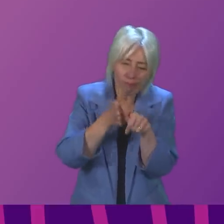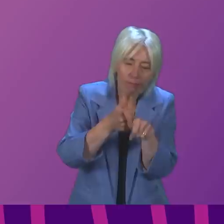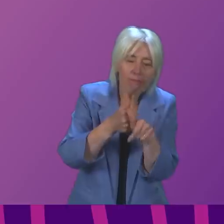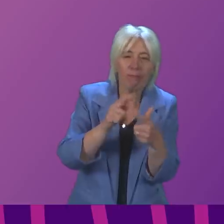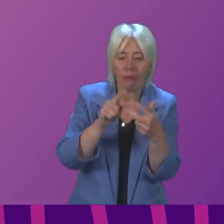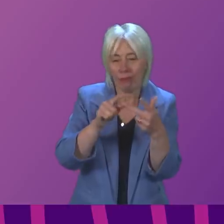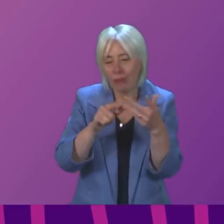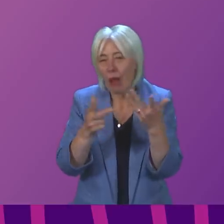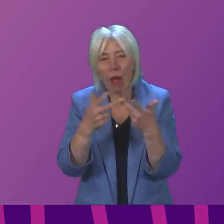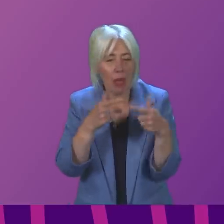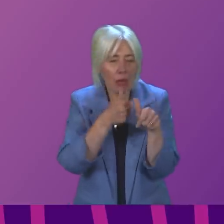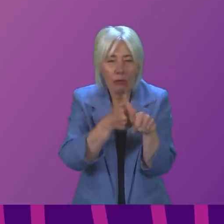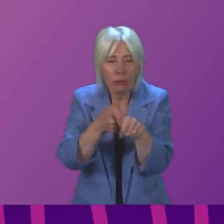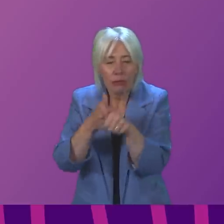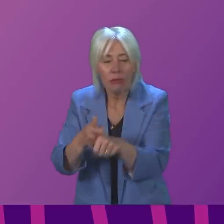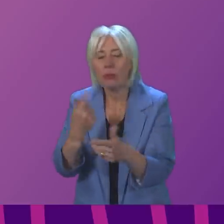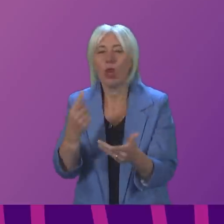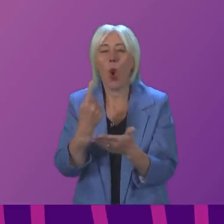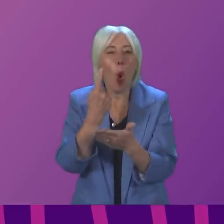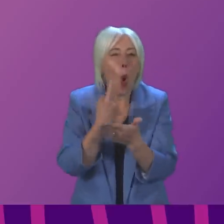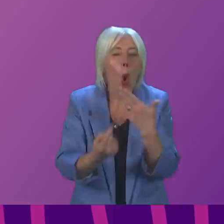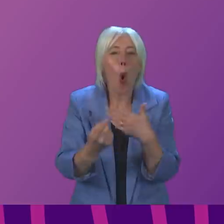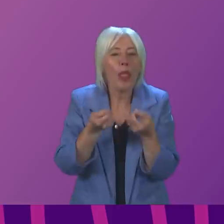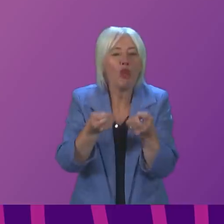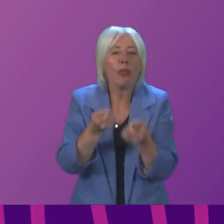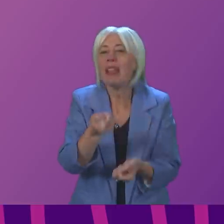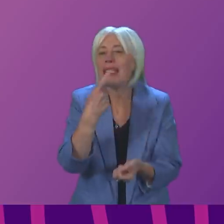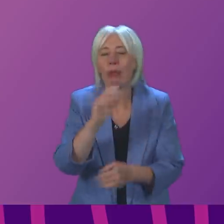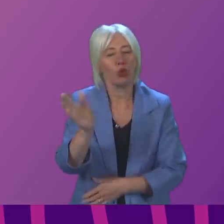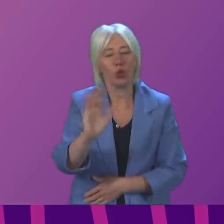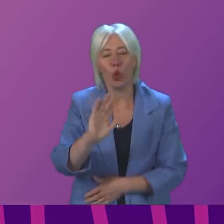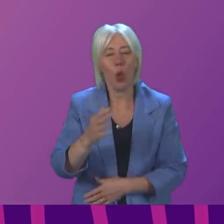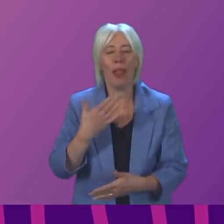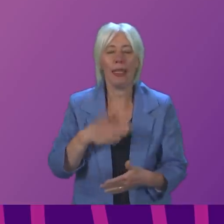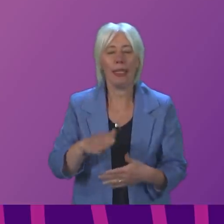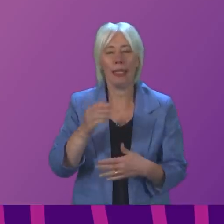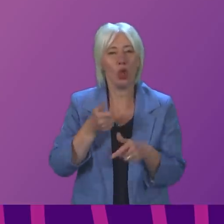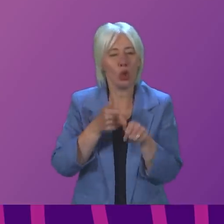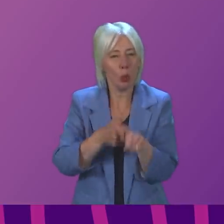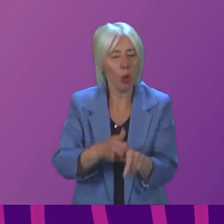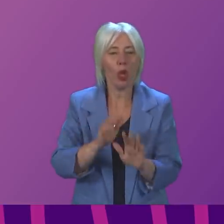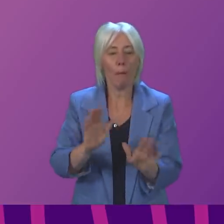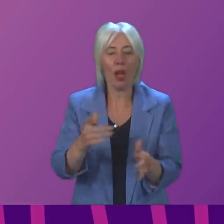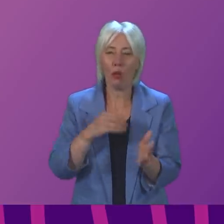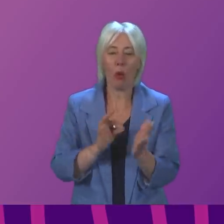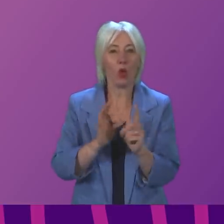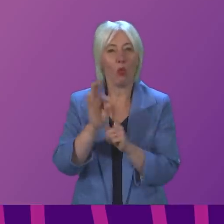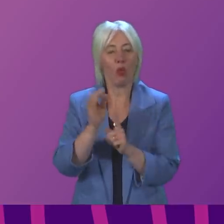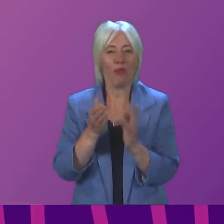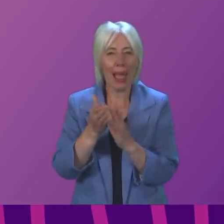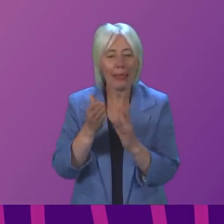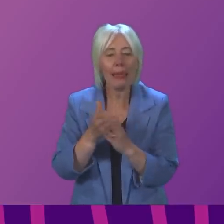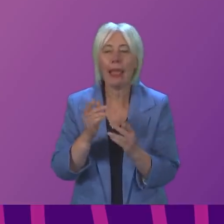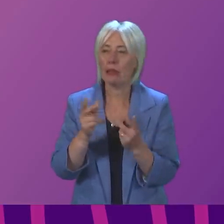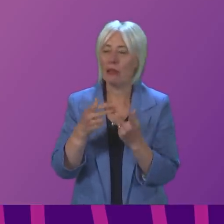therapeutic interventions. It is not the only treatment option for children and young people who require support. We are continuing to improve access and invest in